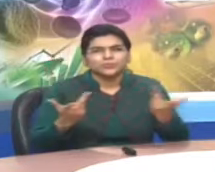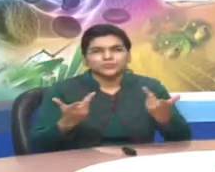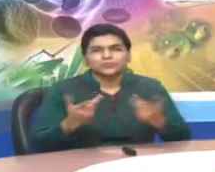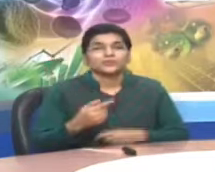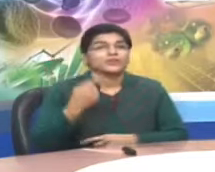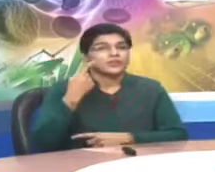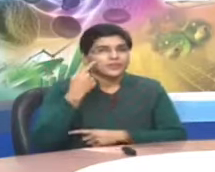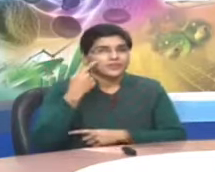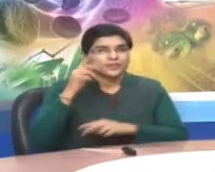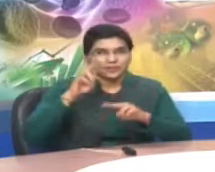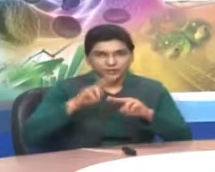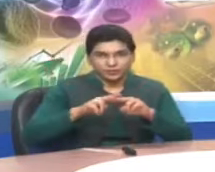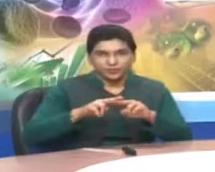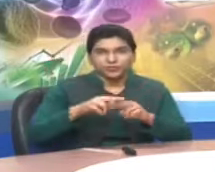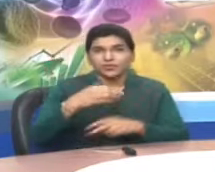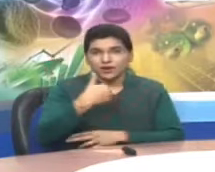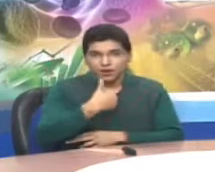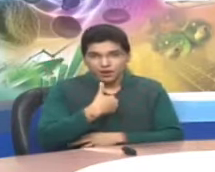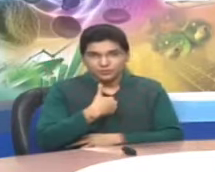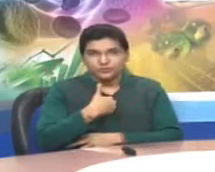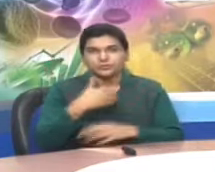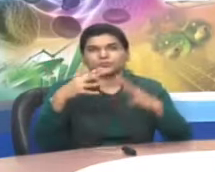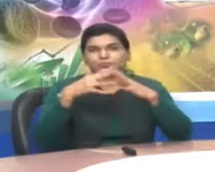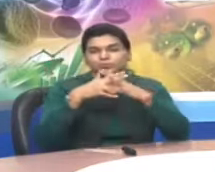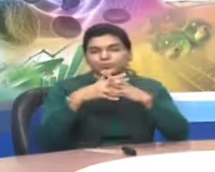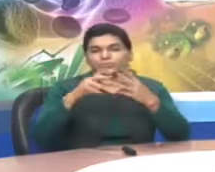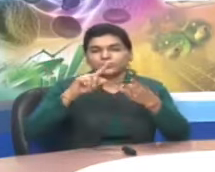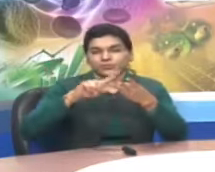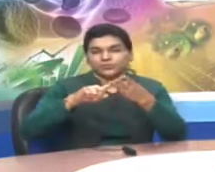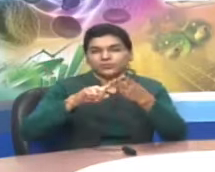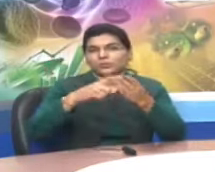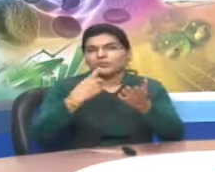name of the lesson is If I Were You.